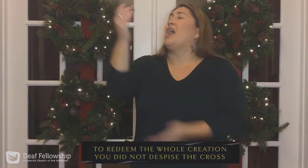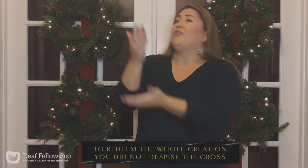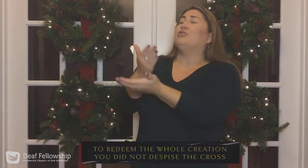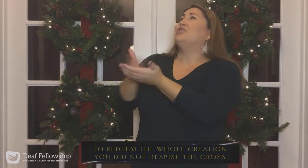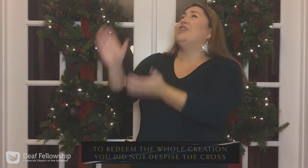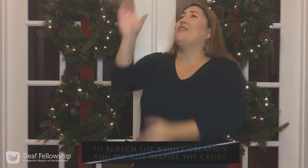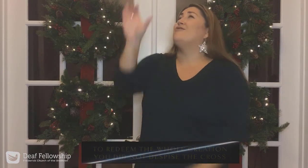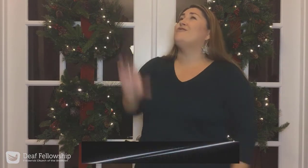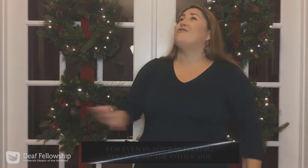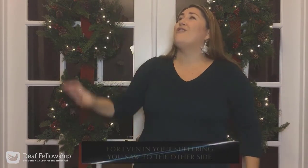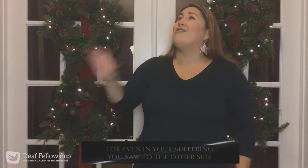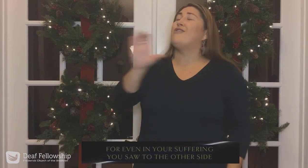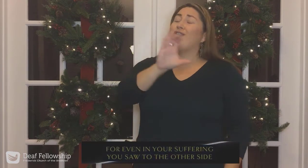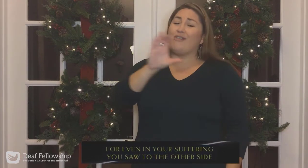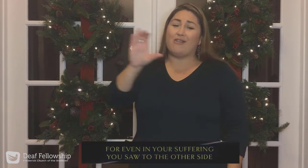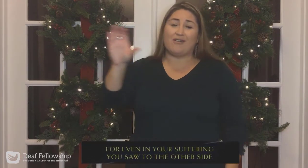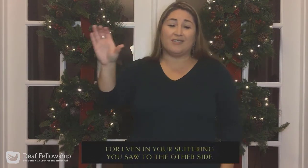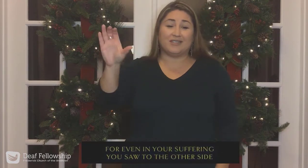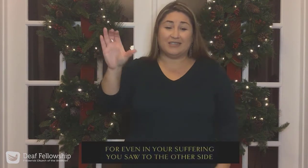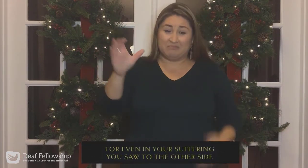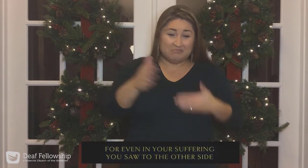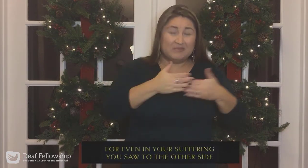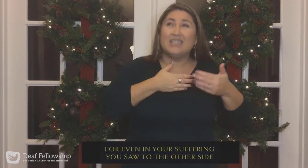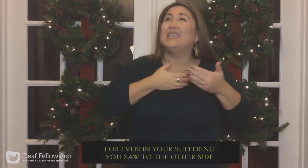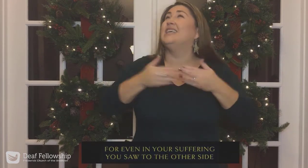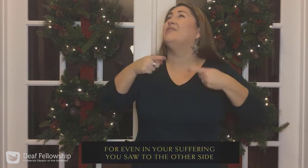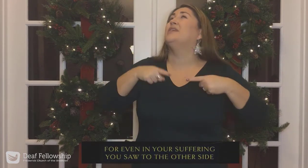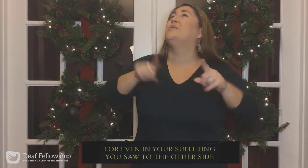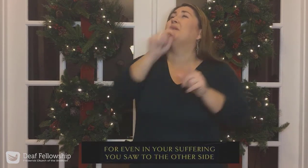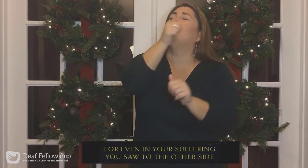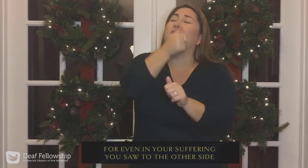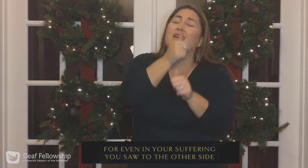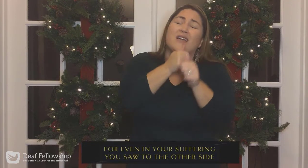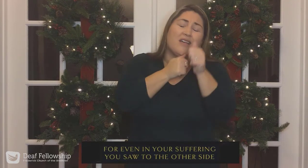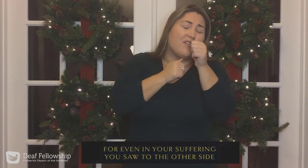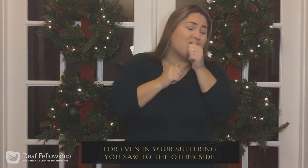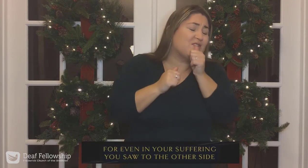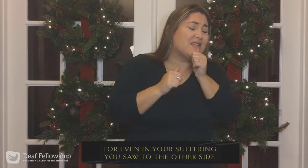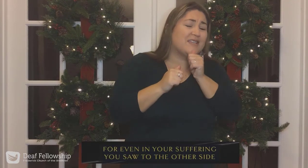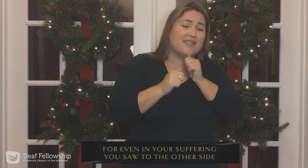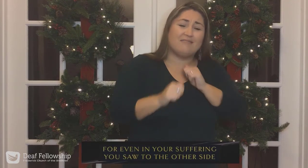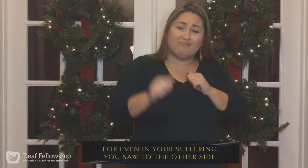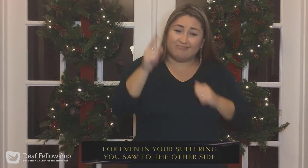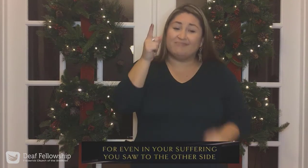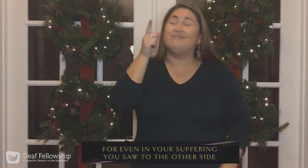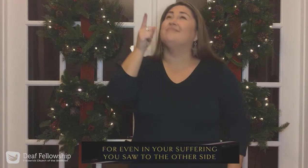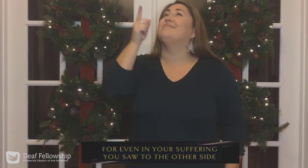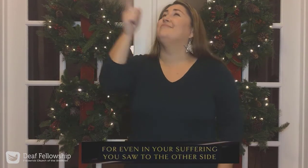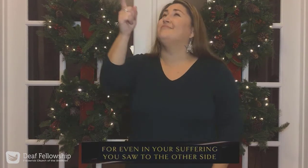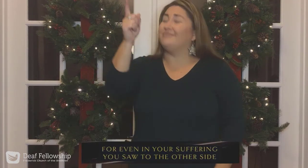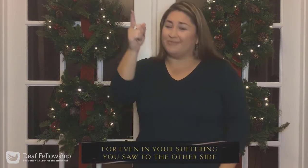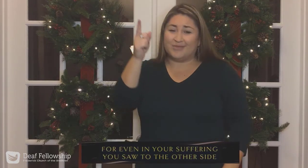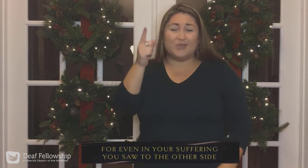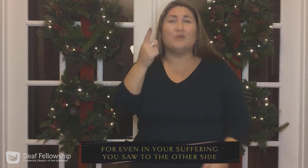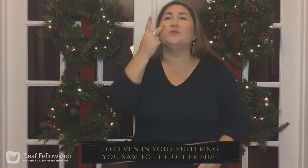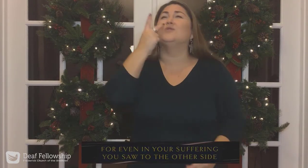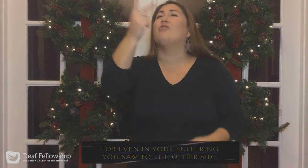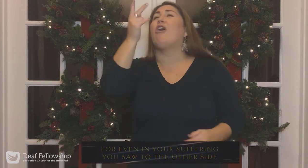cross For even in your suffering You sought to the other side